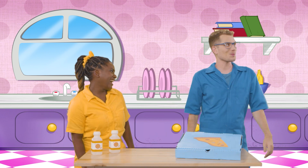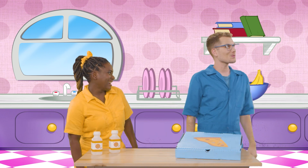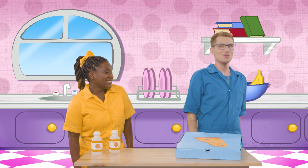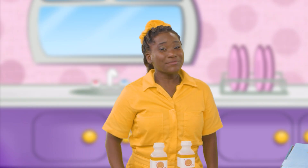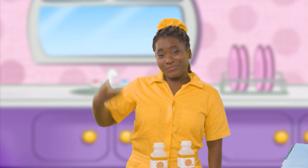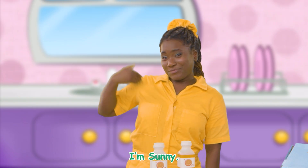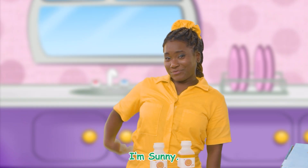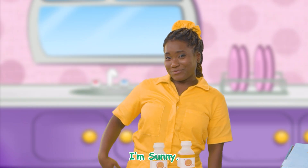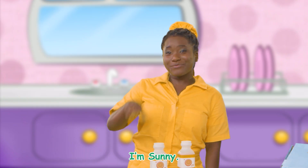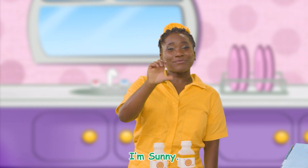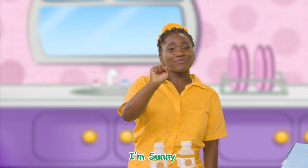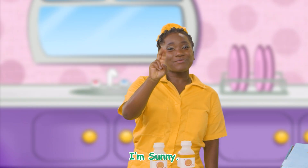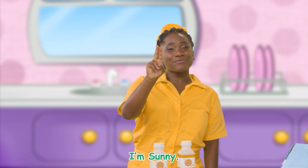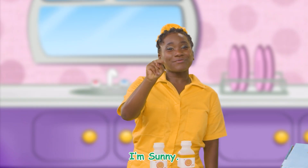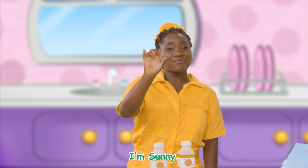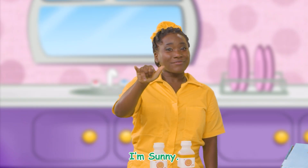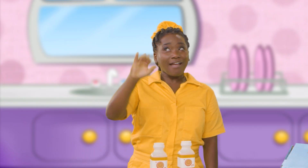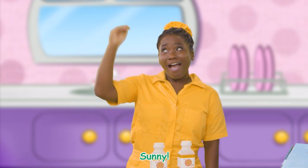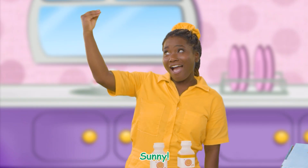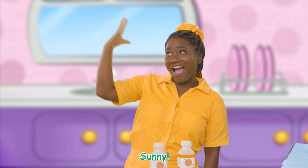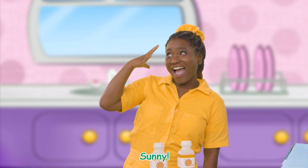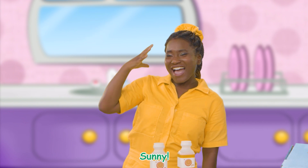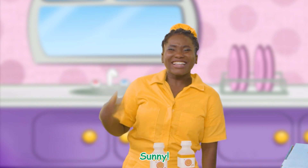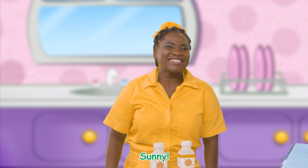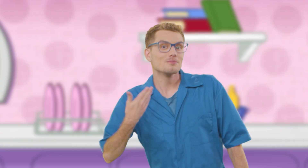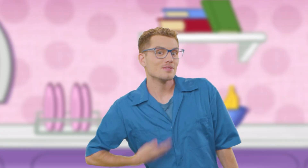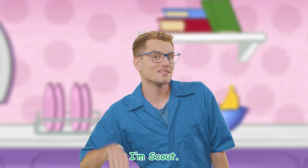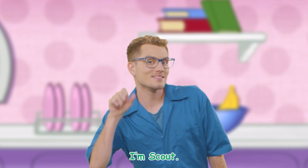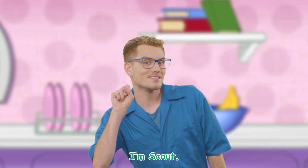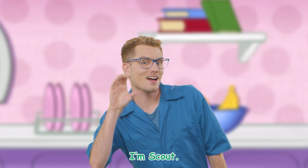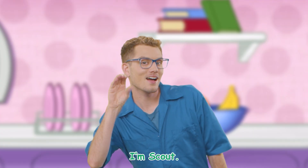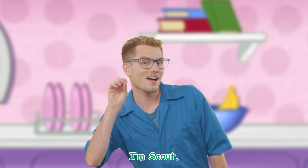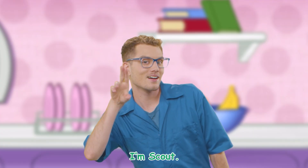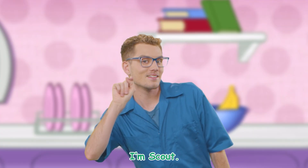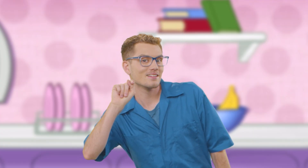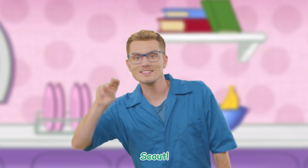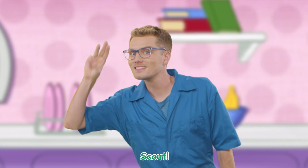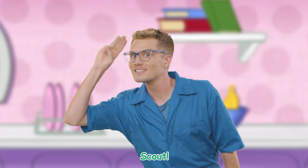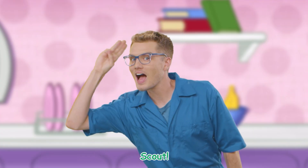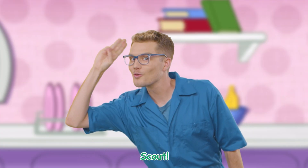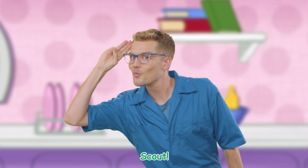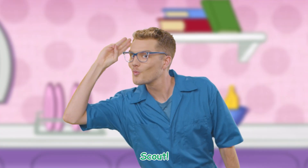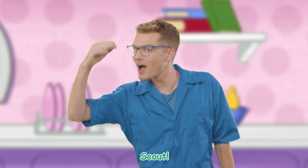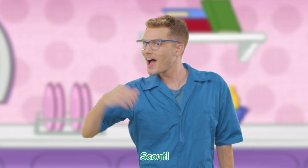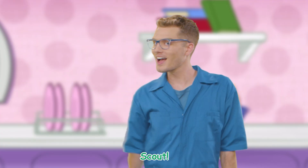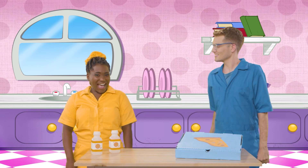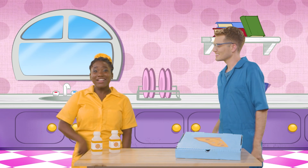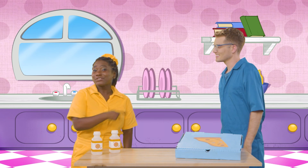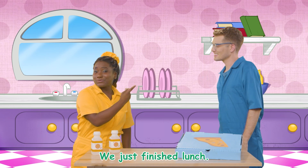I'm Sonny. Sonny! I'm Scout. Scout! We